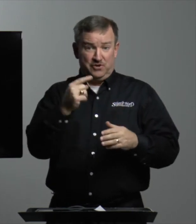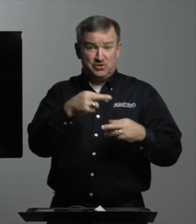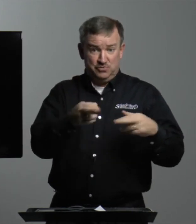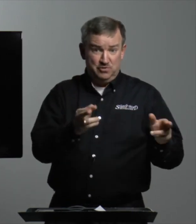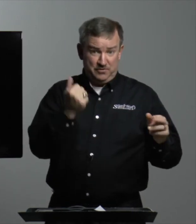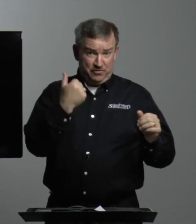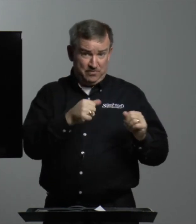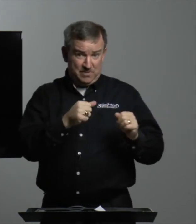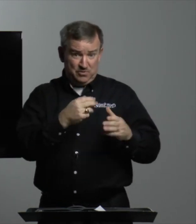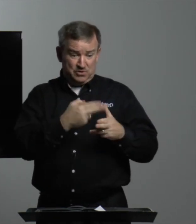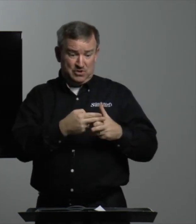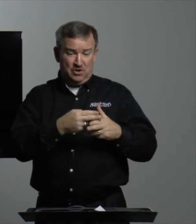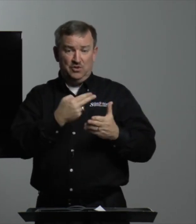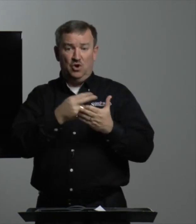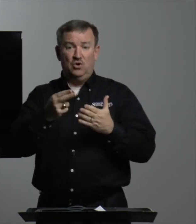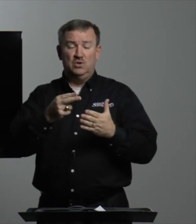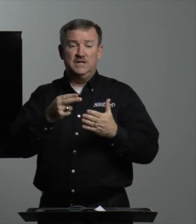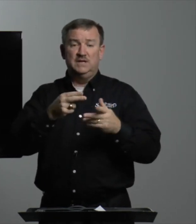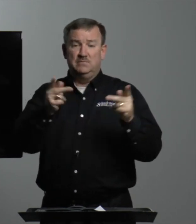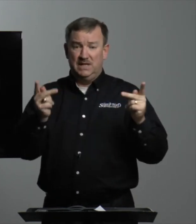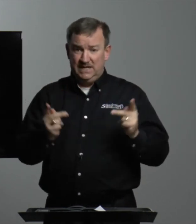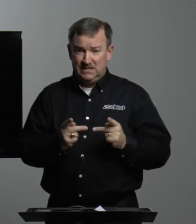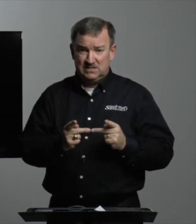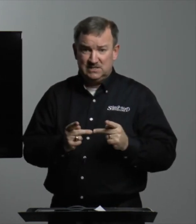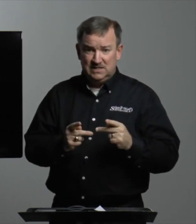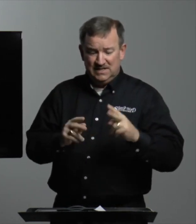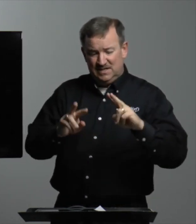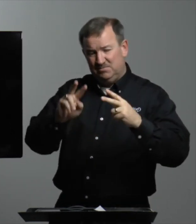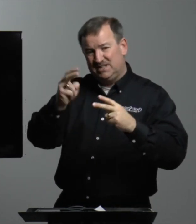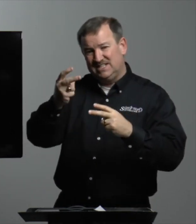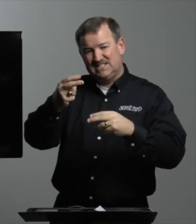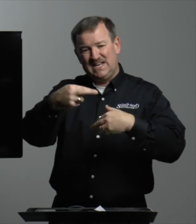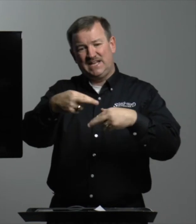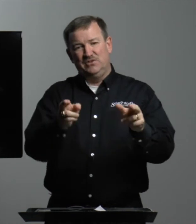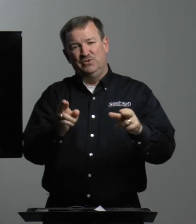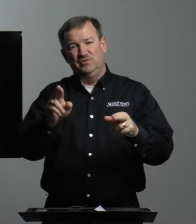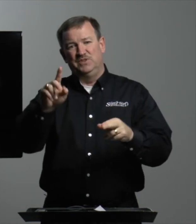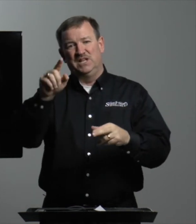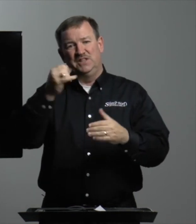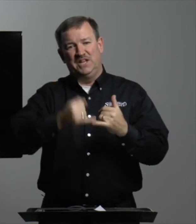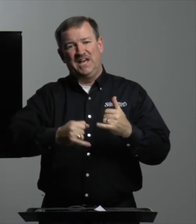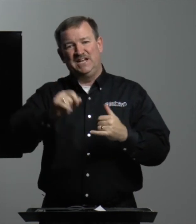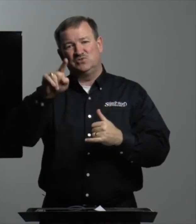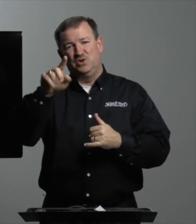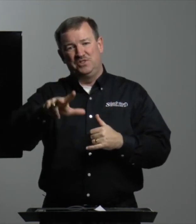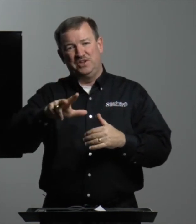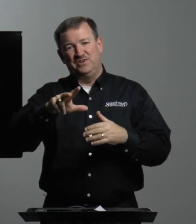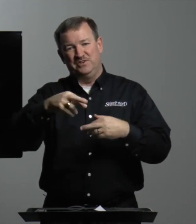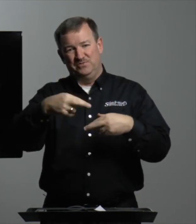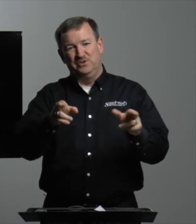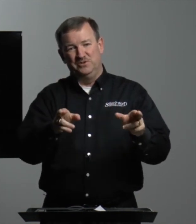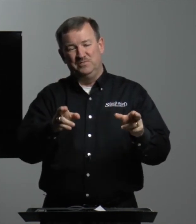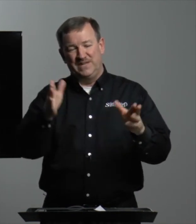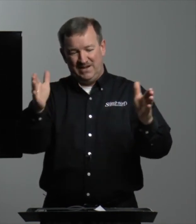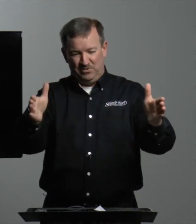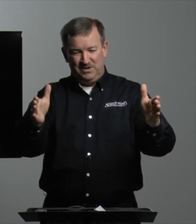first room, if you remember, was called the Holy Place. But this second room, the last one-third room, that one,